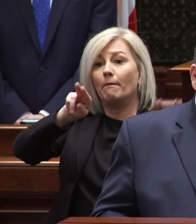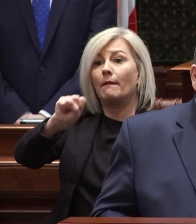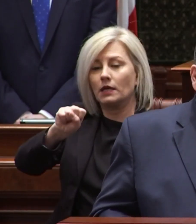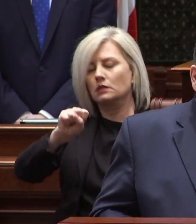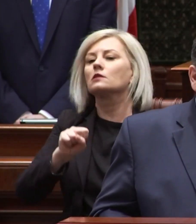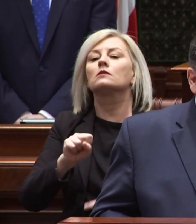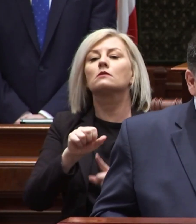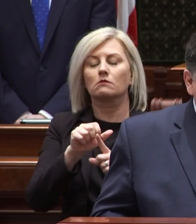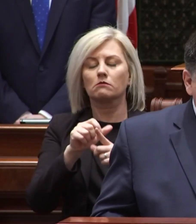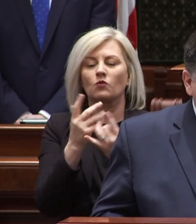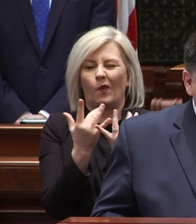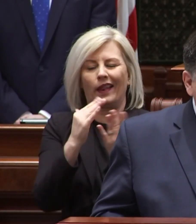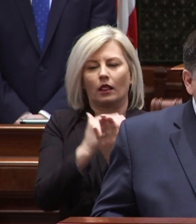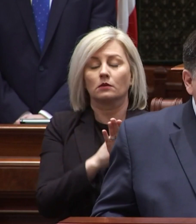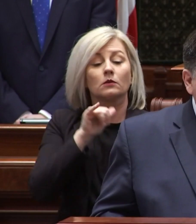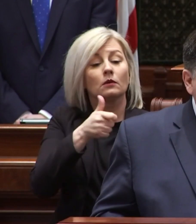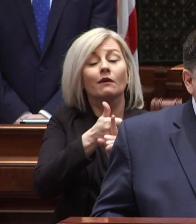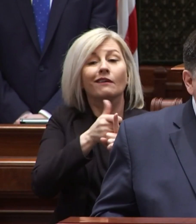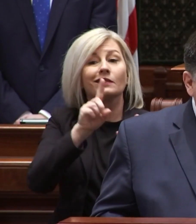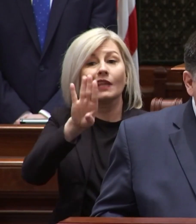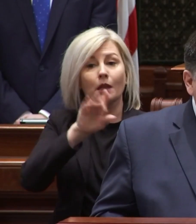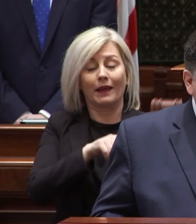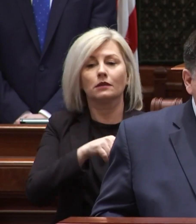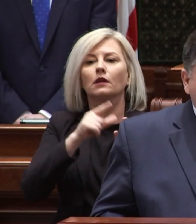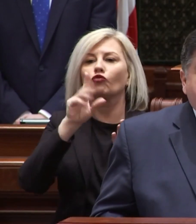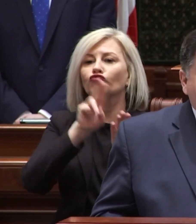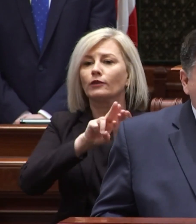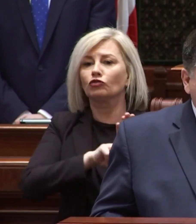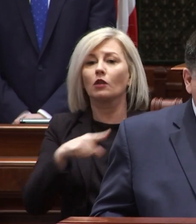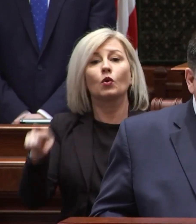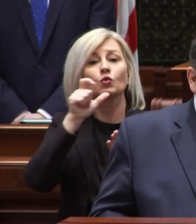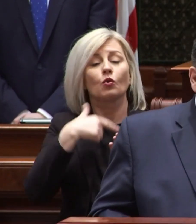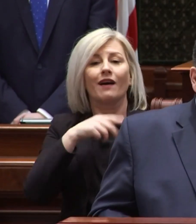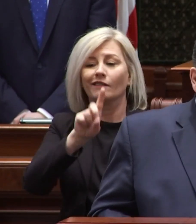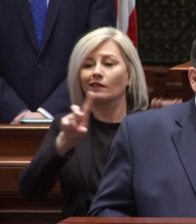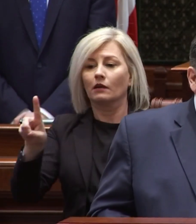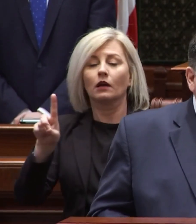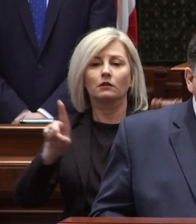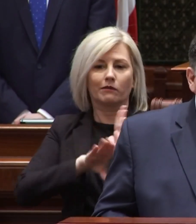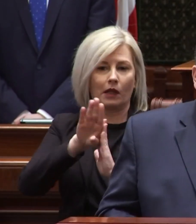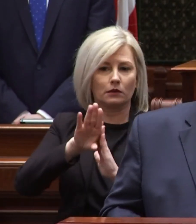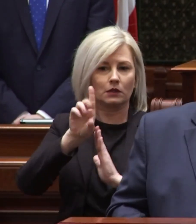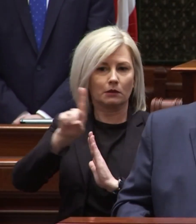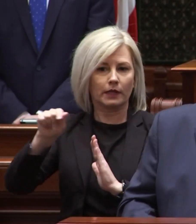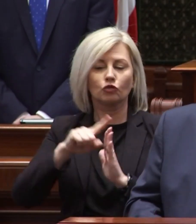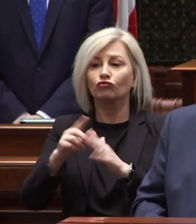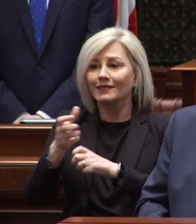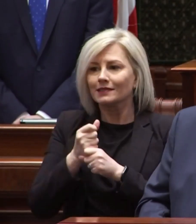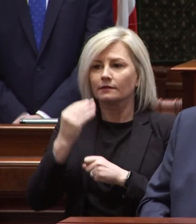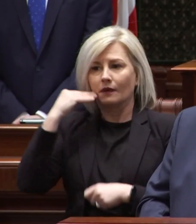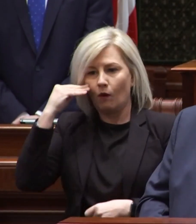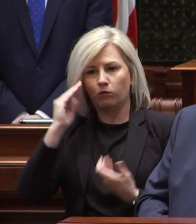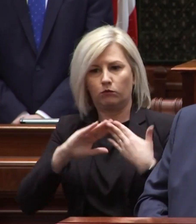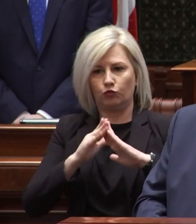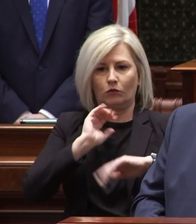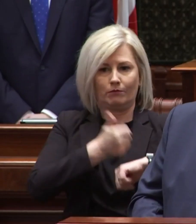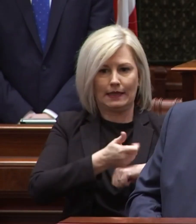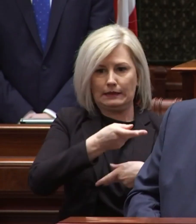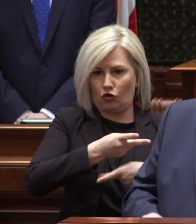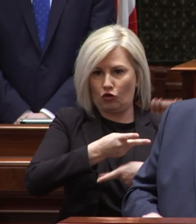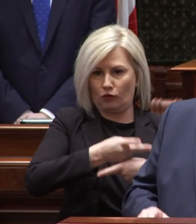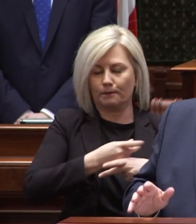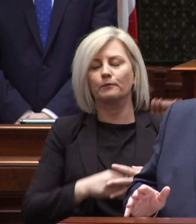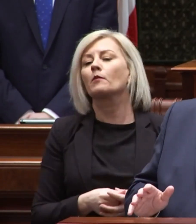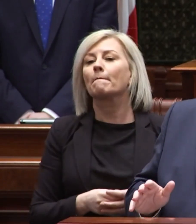waiting lists a database that registers individuals with developmental disabilities to receive home and community-based care